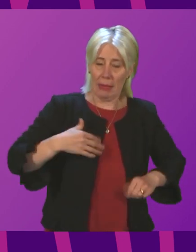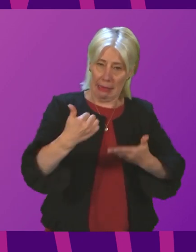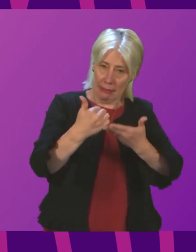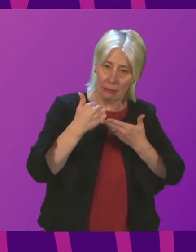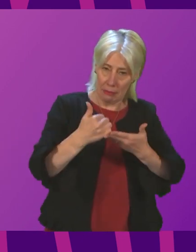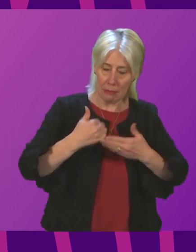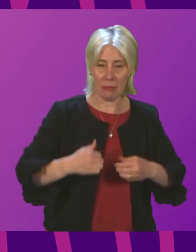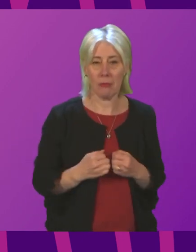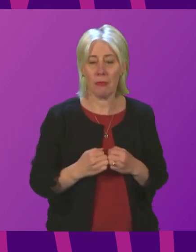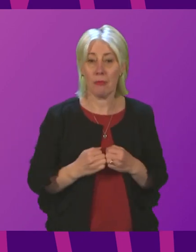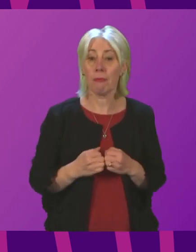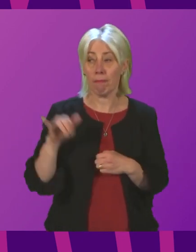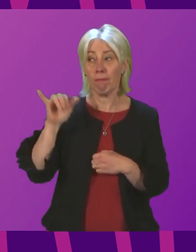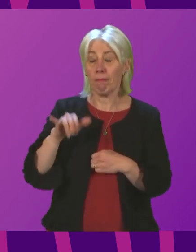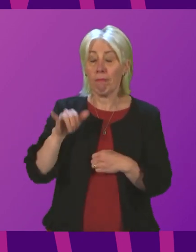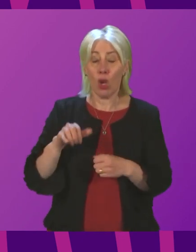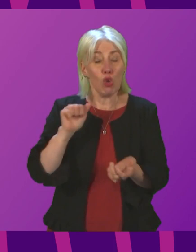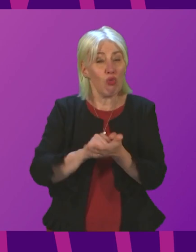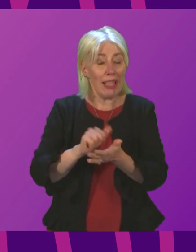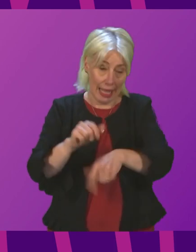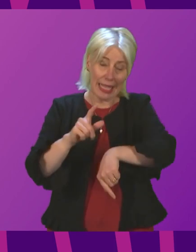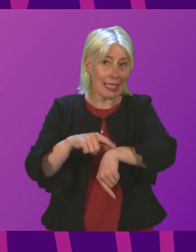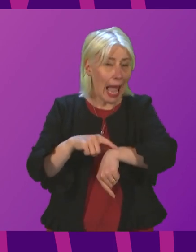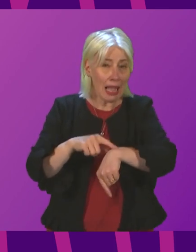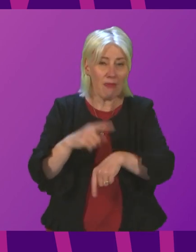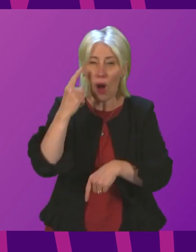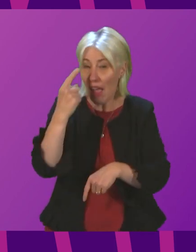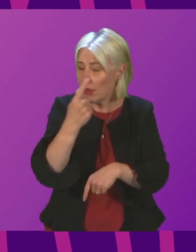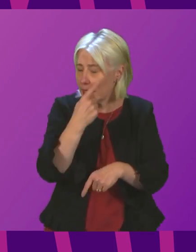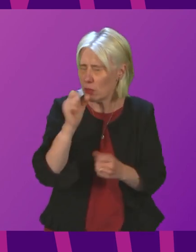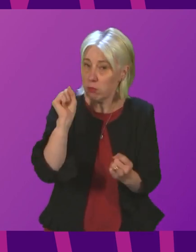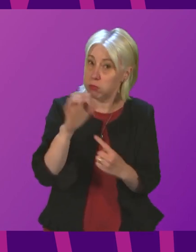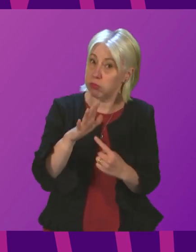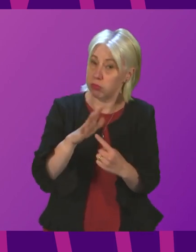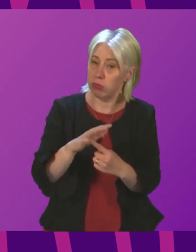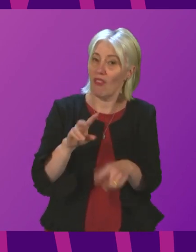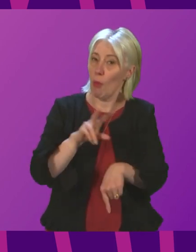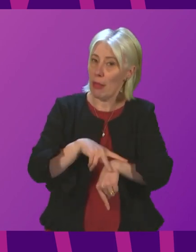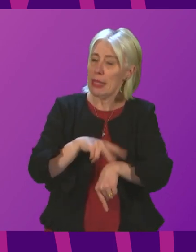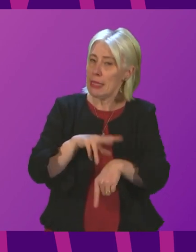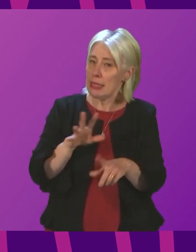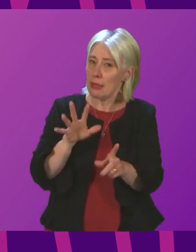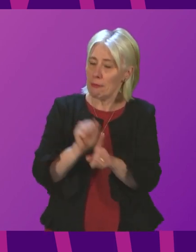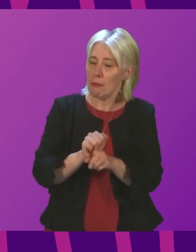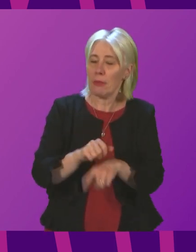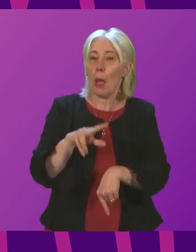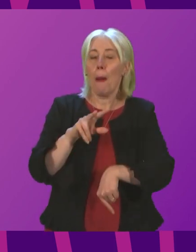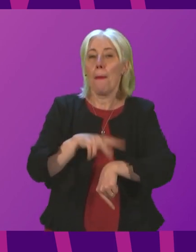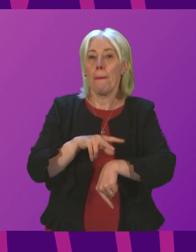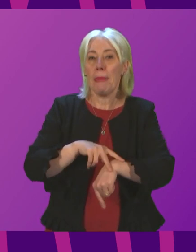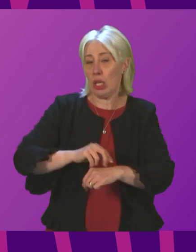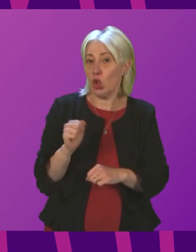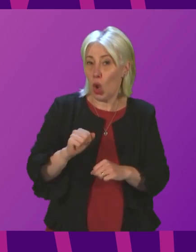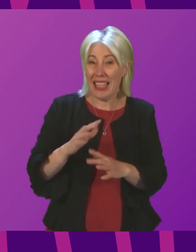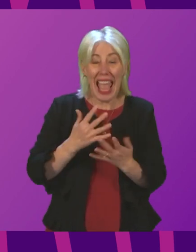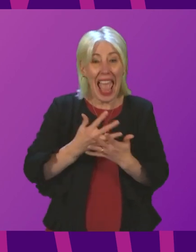The Cabinet makes a very important point about the time-sensitive nature of the evidence, which is crucial for the police. It is the case that Police Scotland are taking every